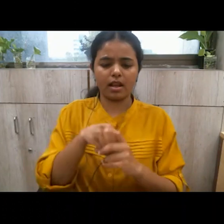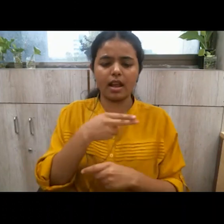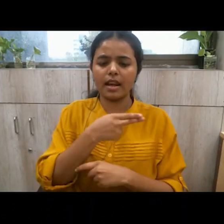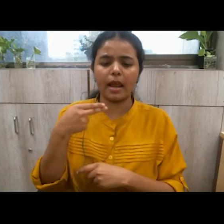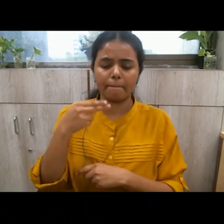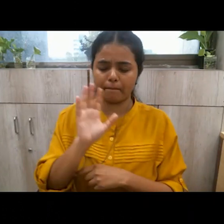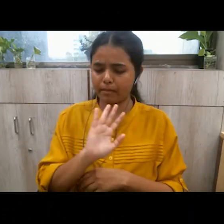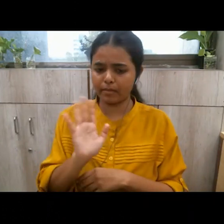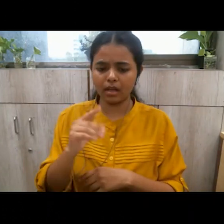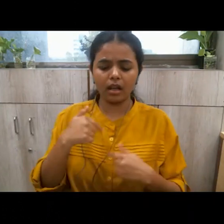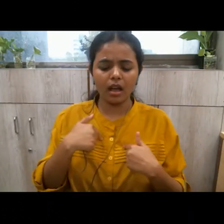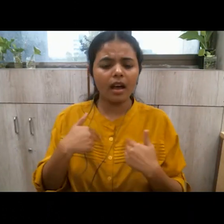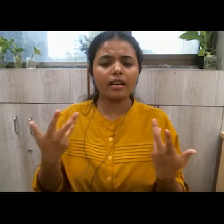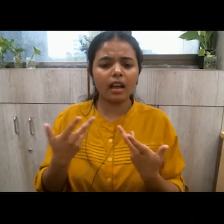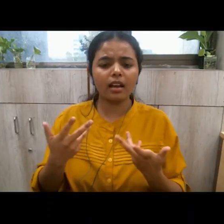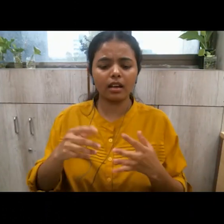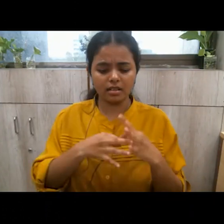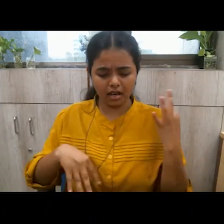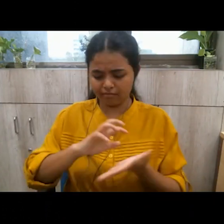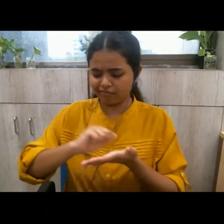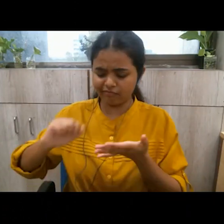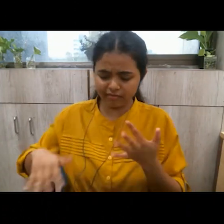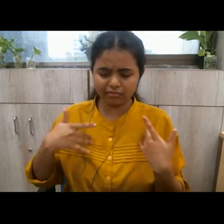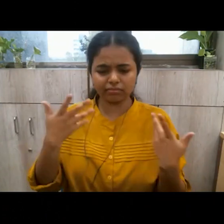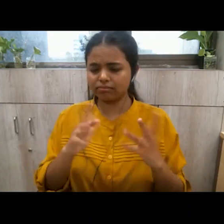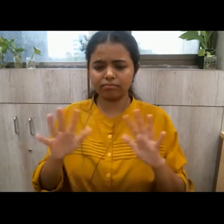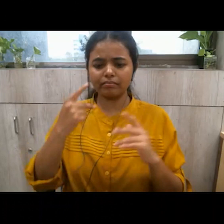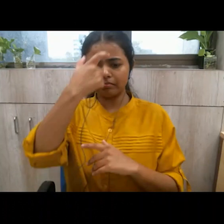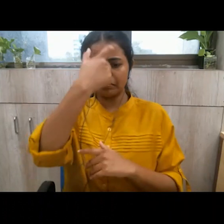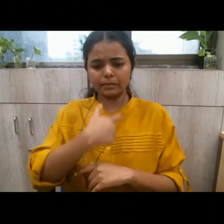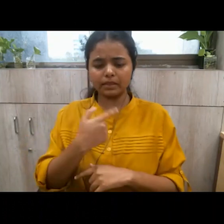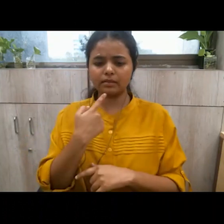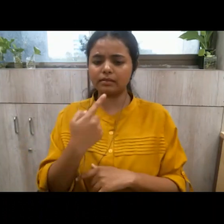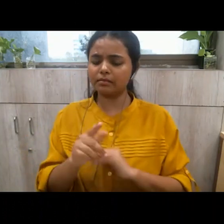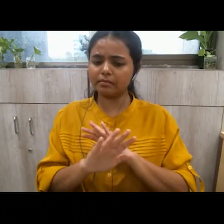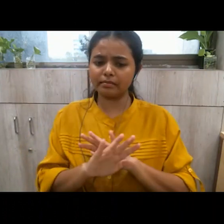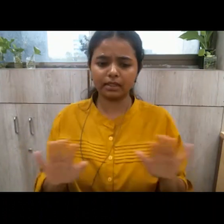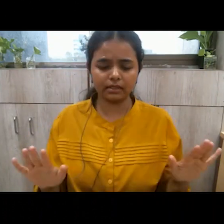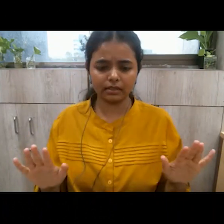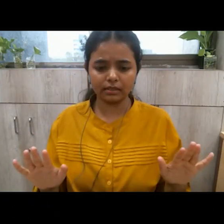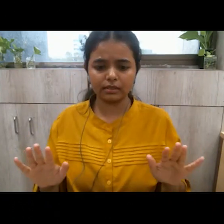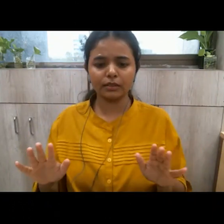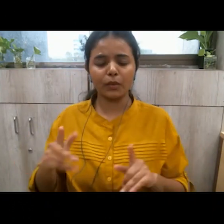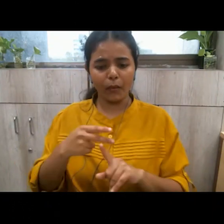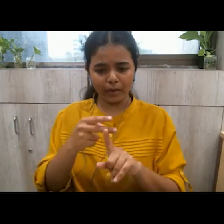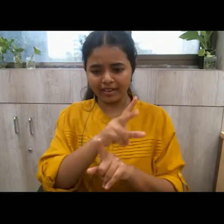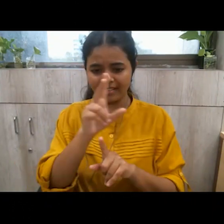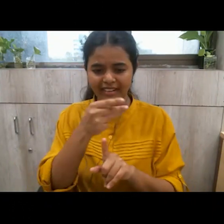i will only be judged as a person sitting in front of you and conveying my views